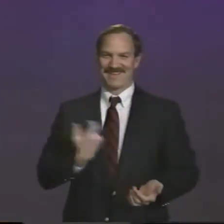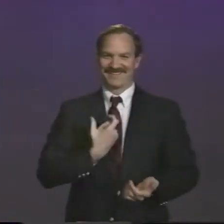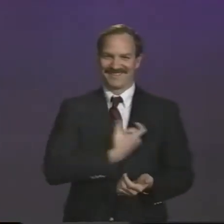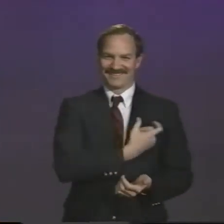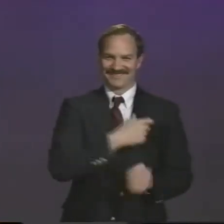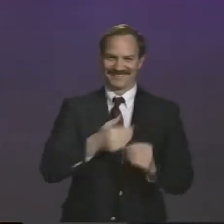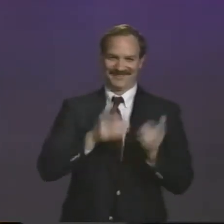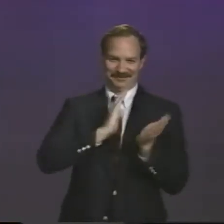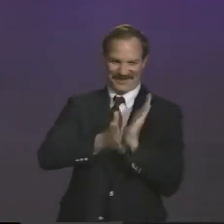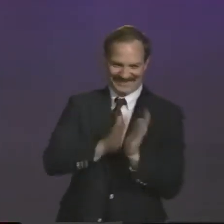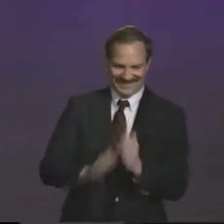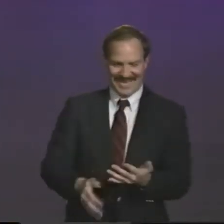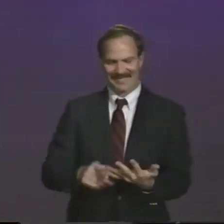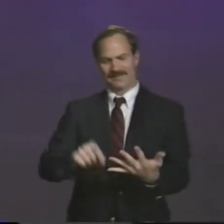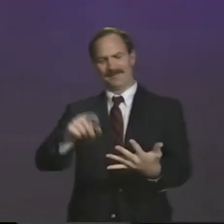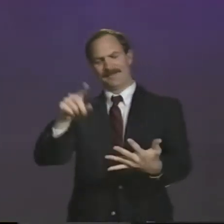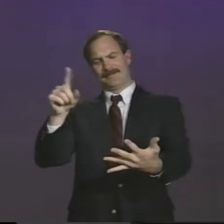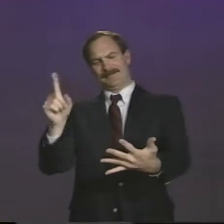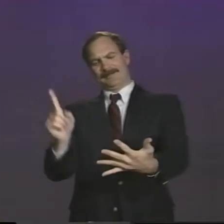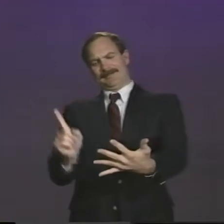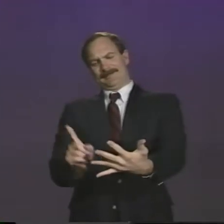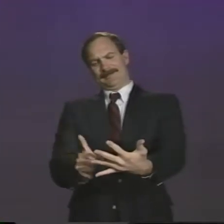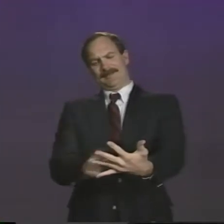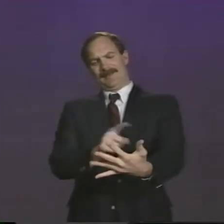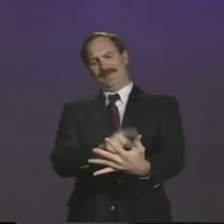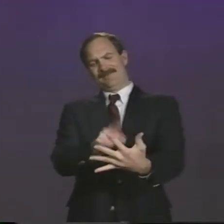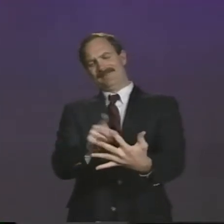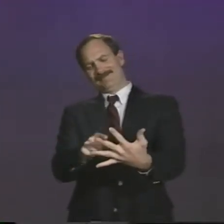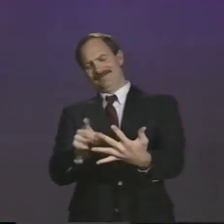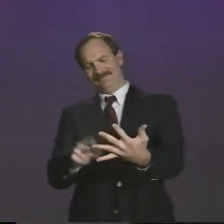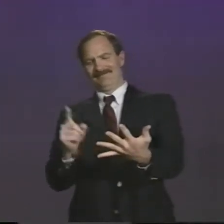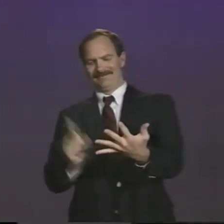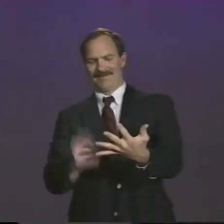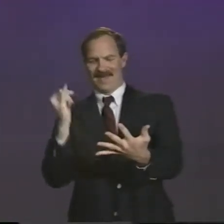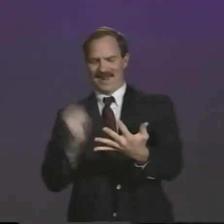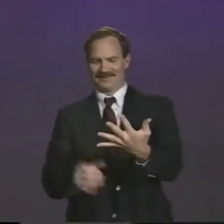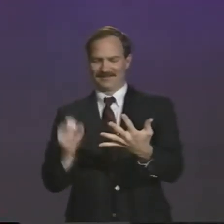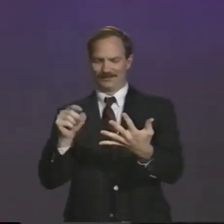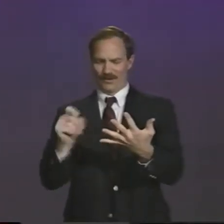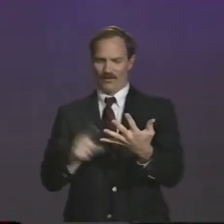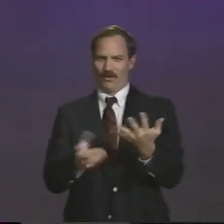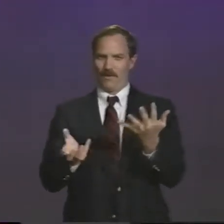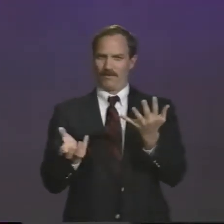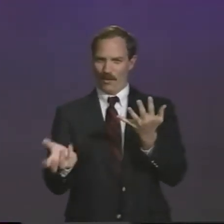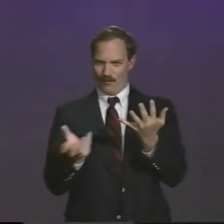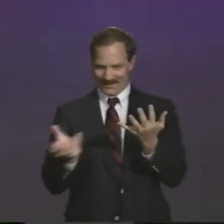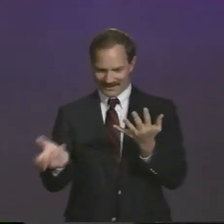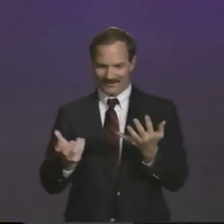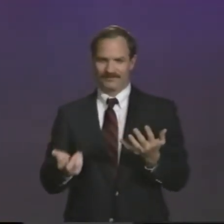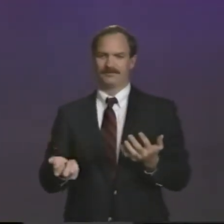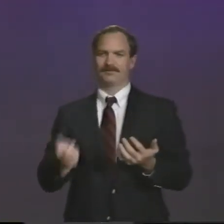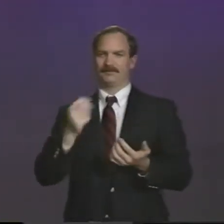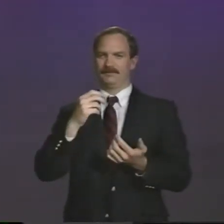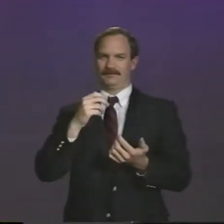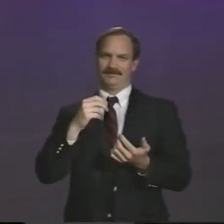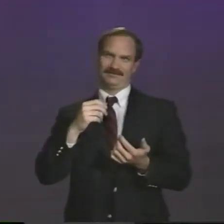sweeping a bunch of medals for us. Let's see, that brings me then to bowling.